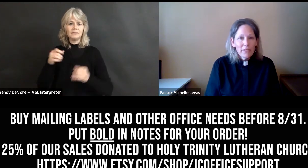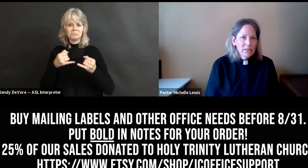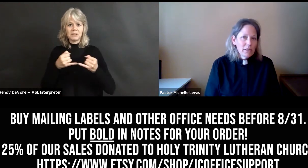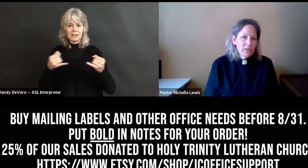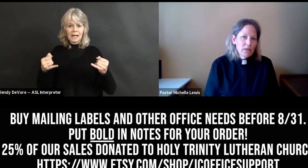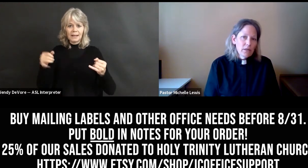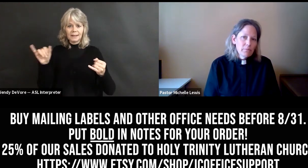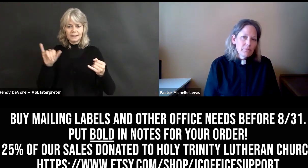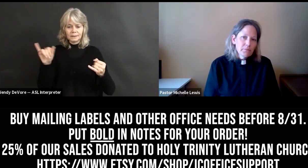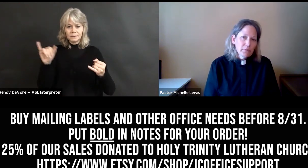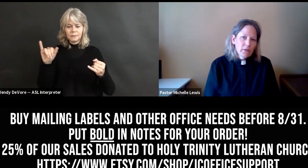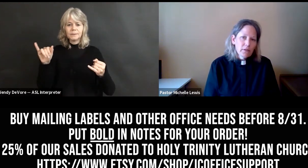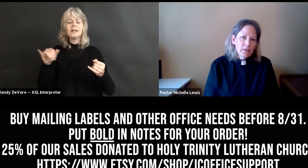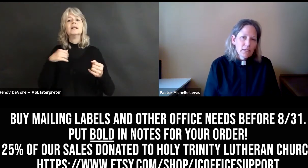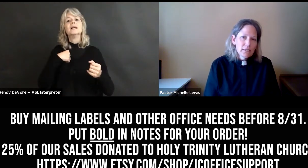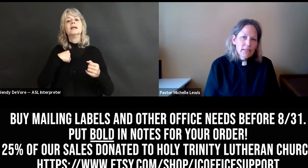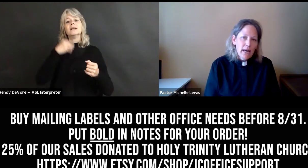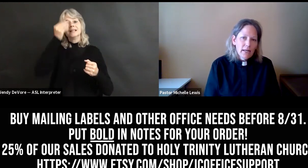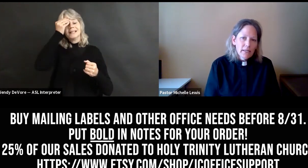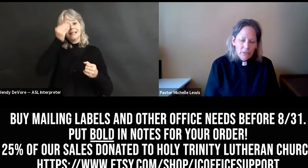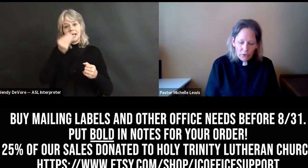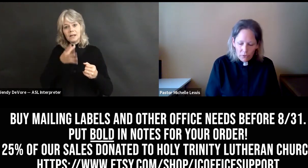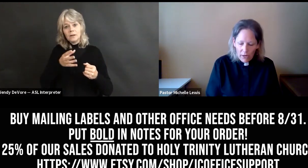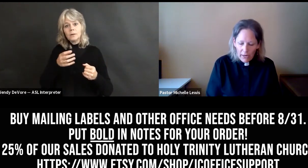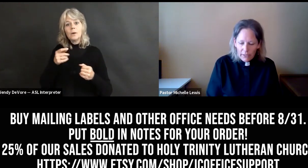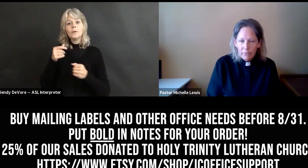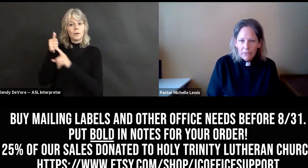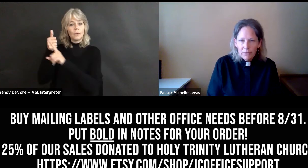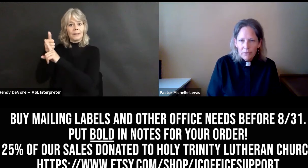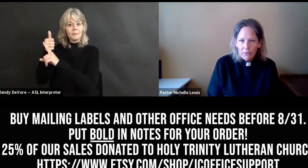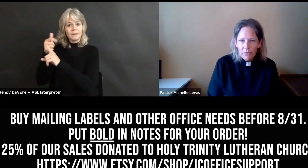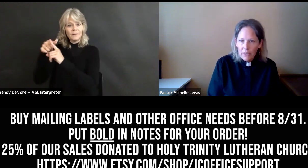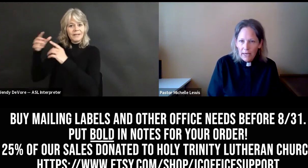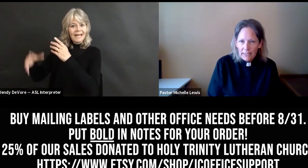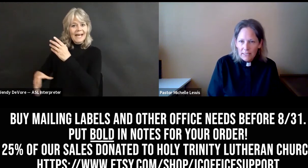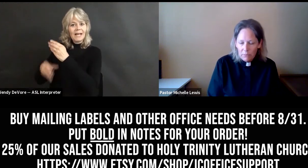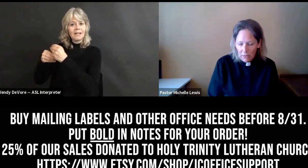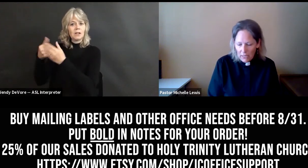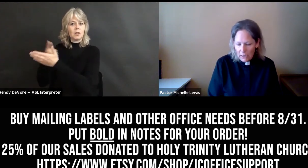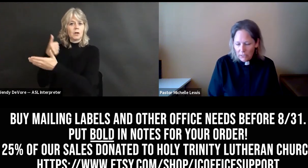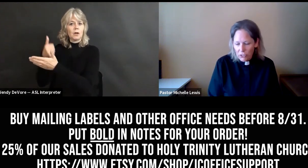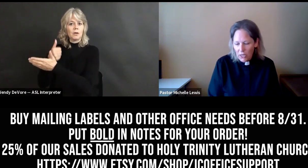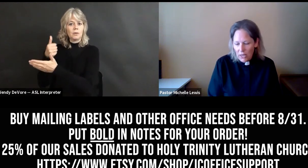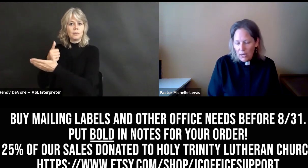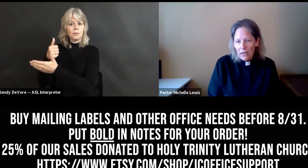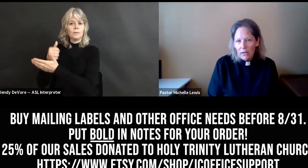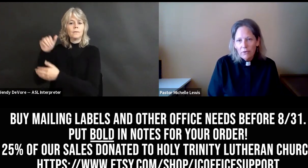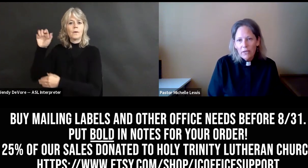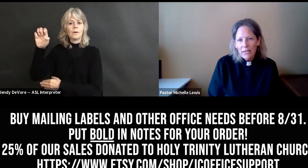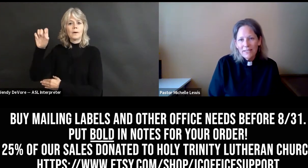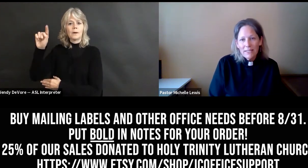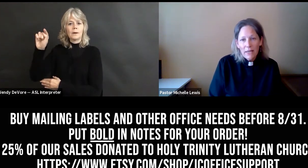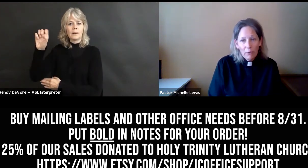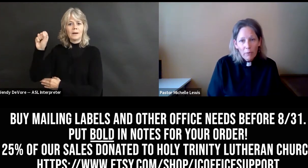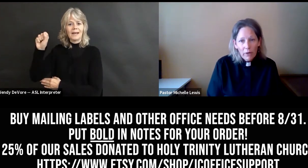he's added a new item to the Etsy page. You can get Tupperware